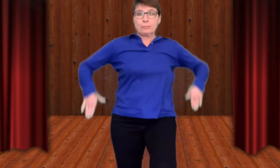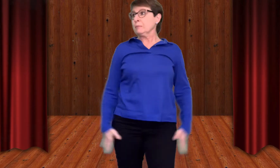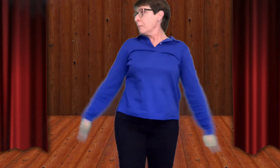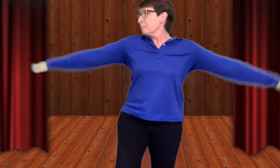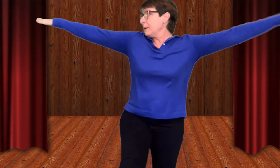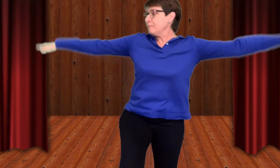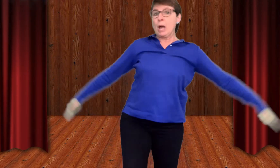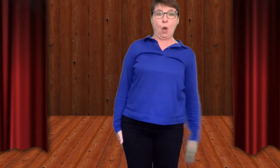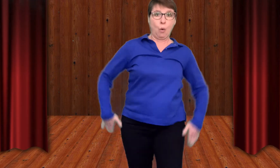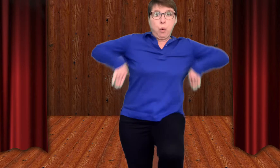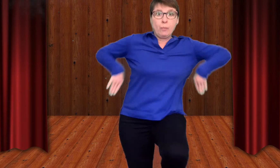Go faster.